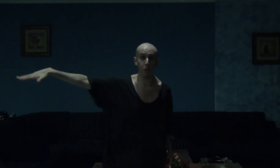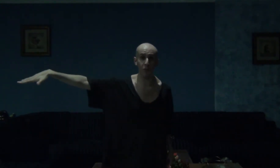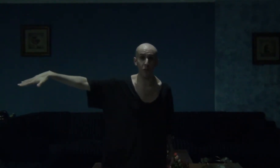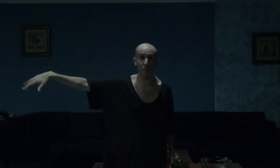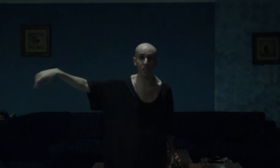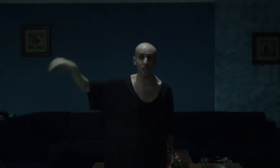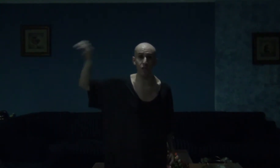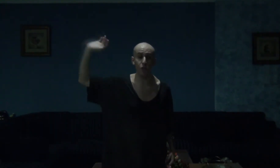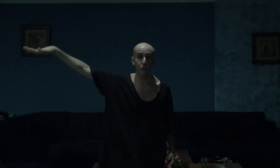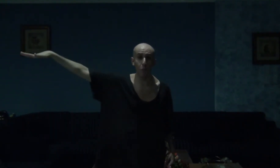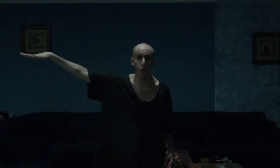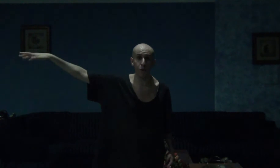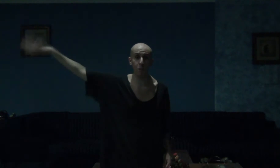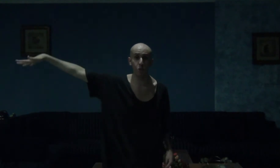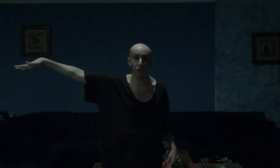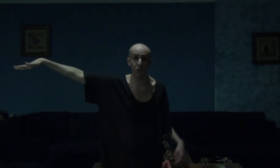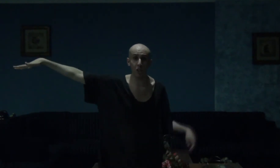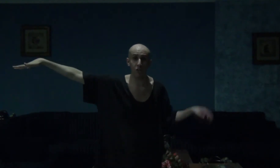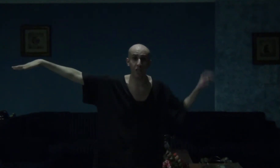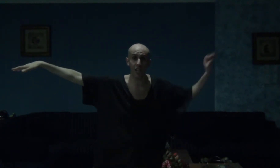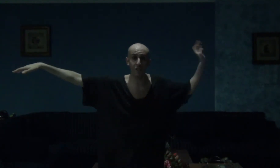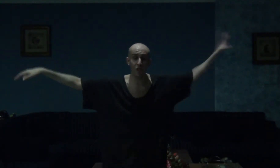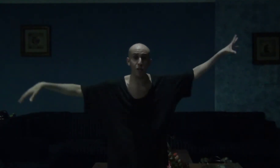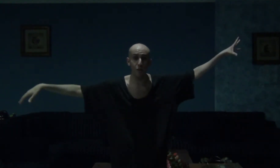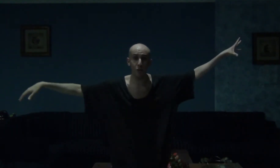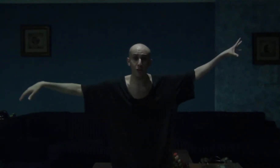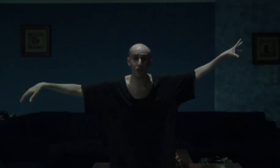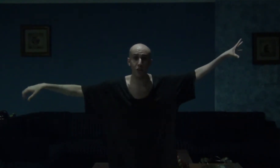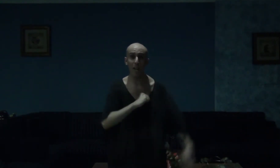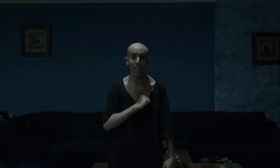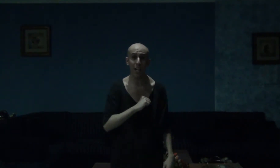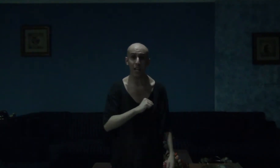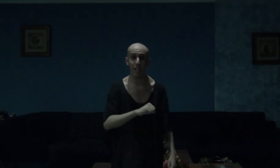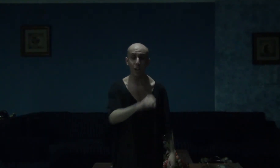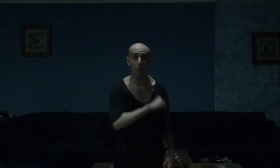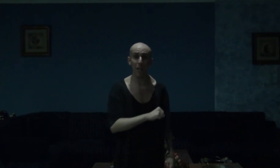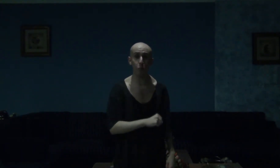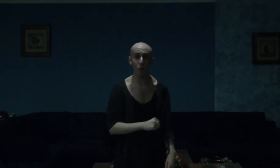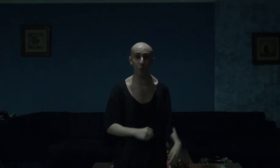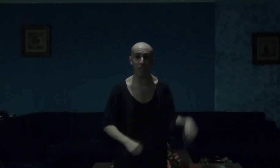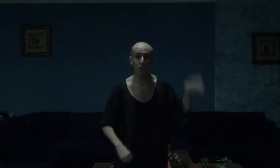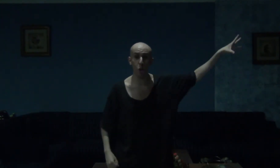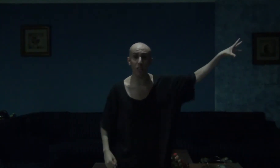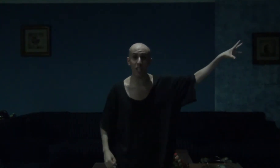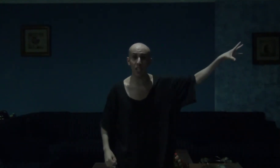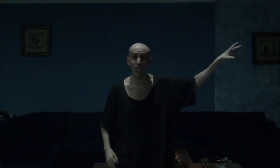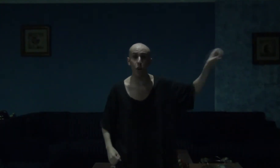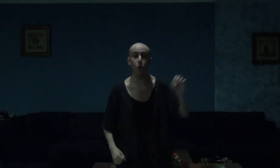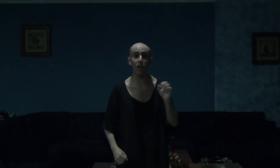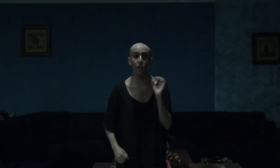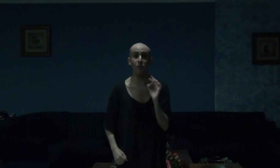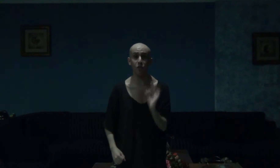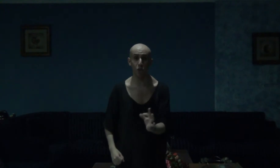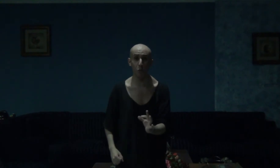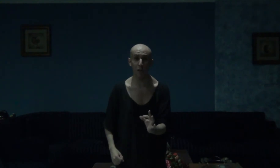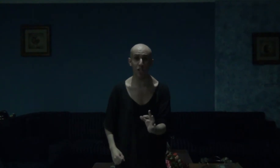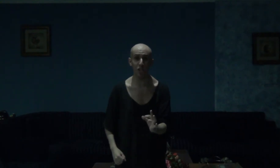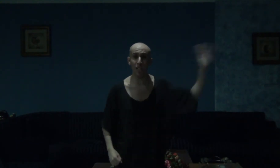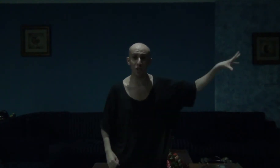performances of both Patricia Arquette and, of course, my gal, my woman, Joey King, who I love so much. And